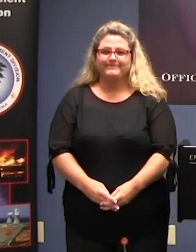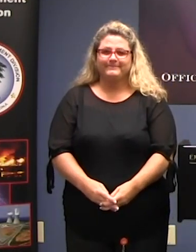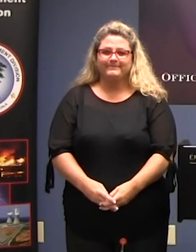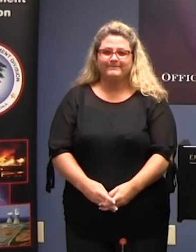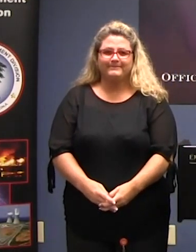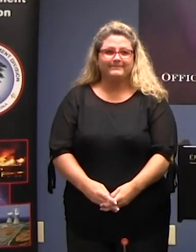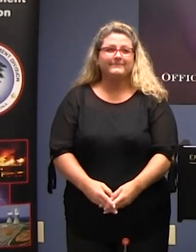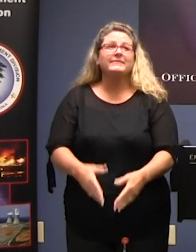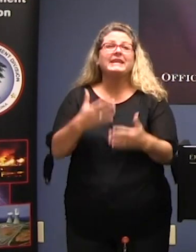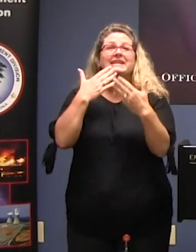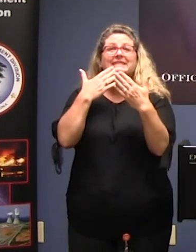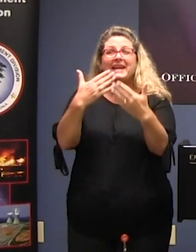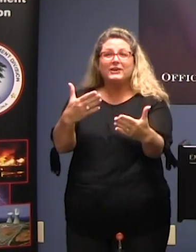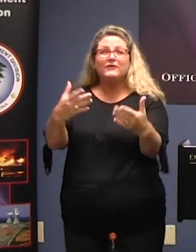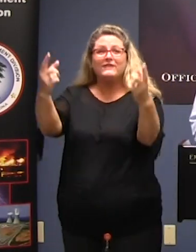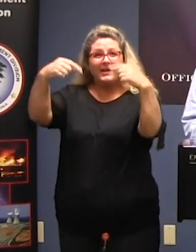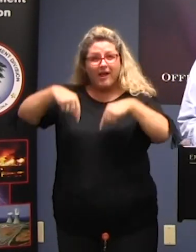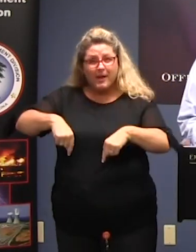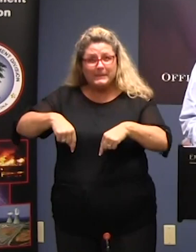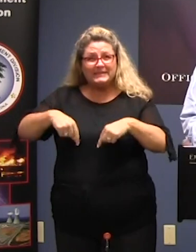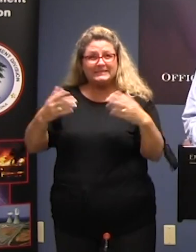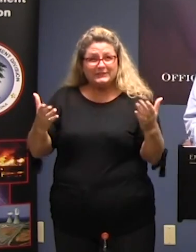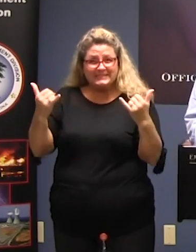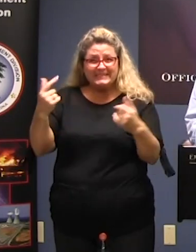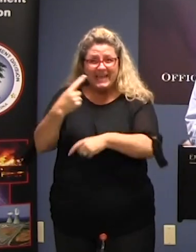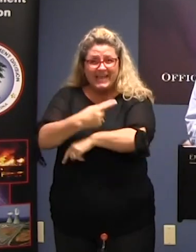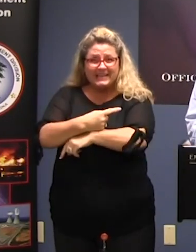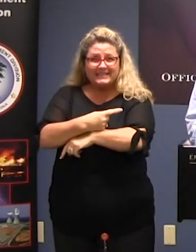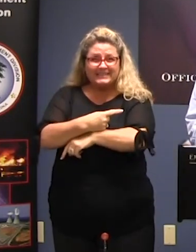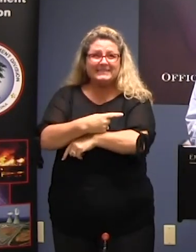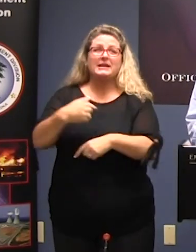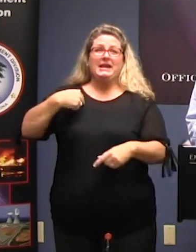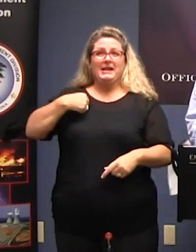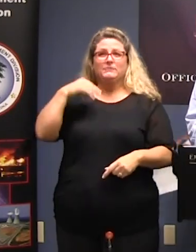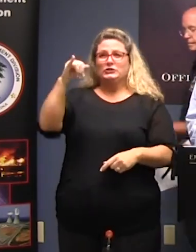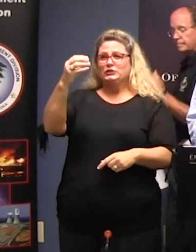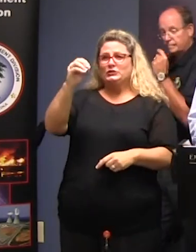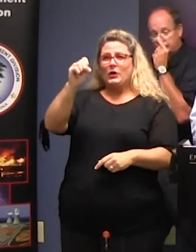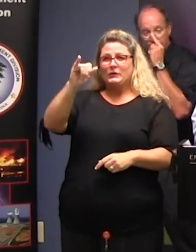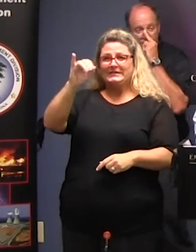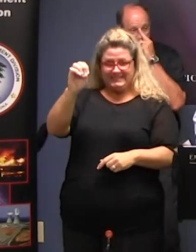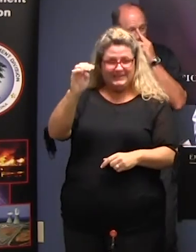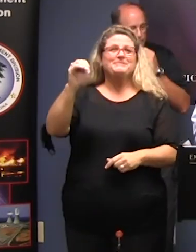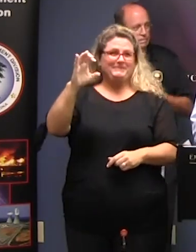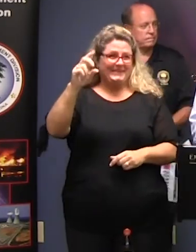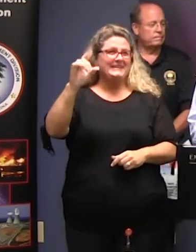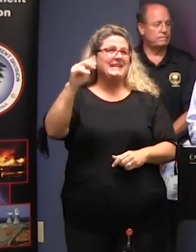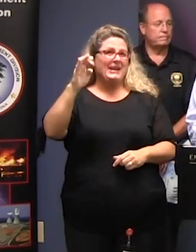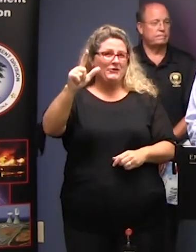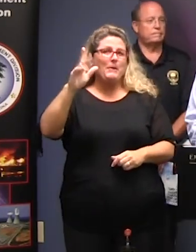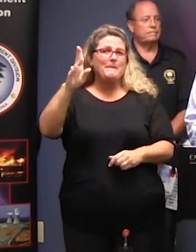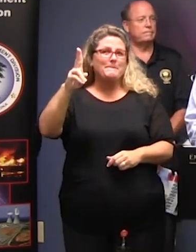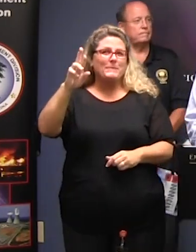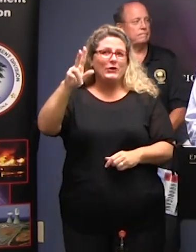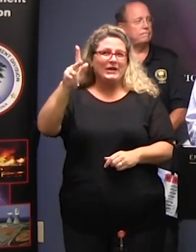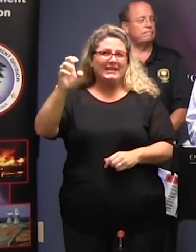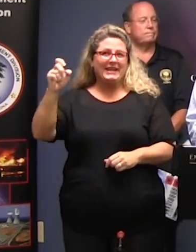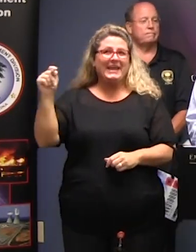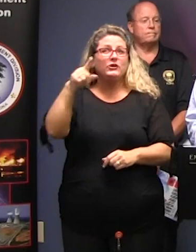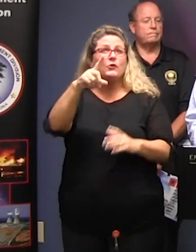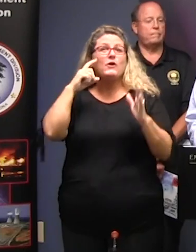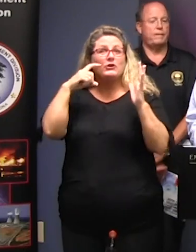you all thank you for coming this is Josie McDaniel Burkett and as you have